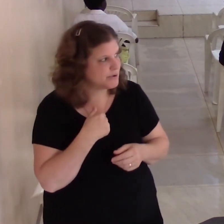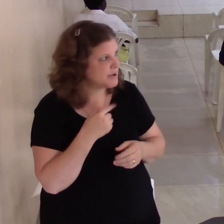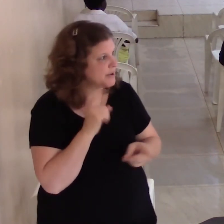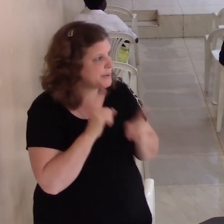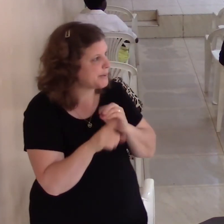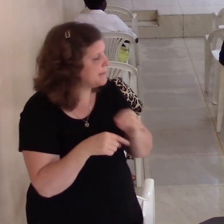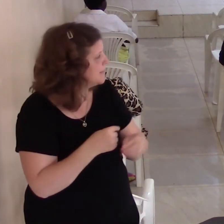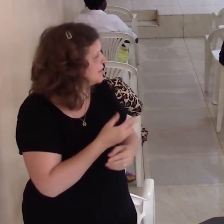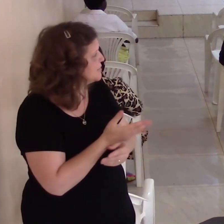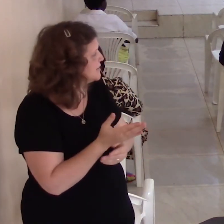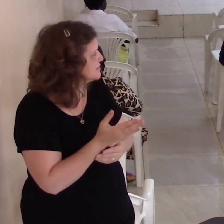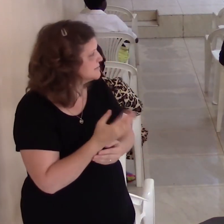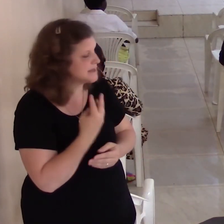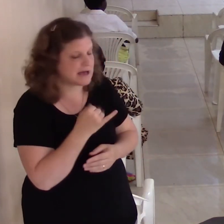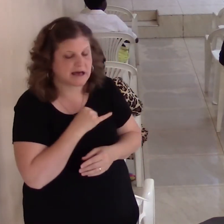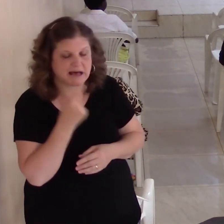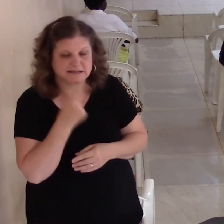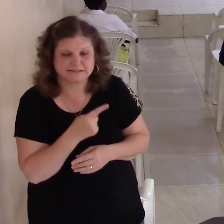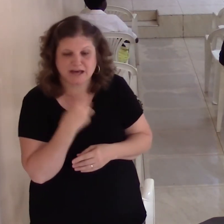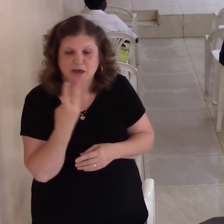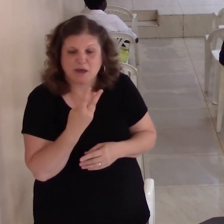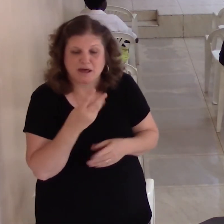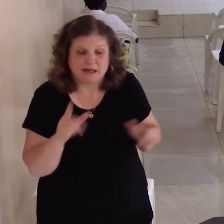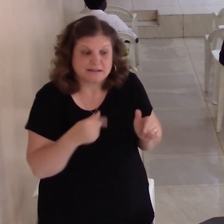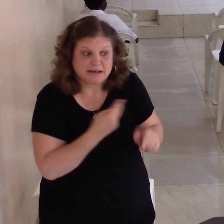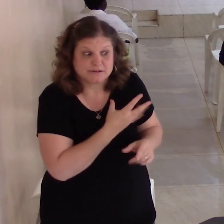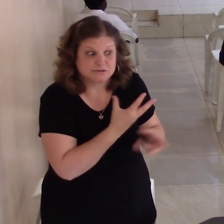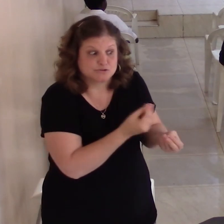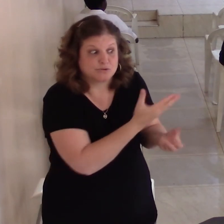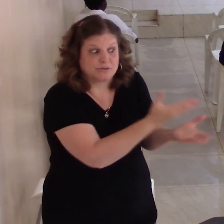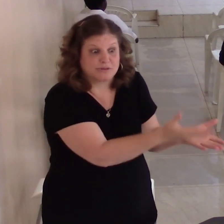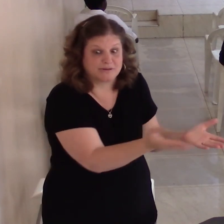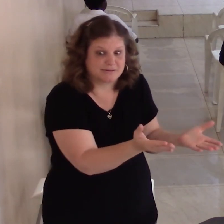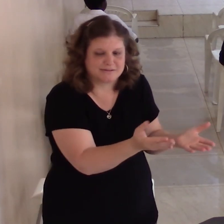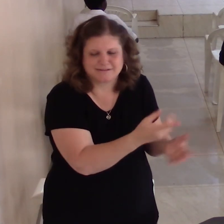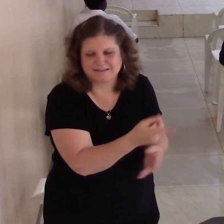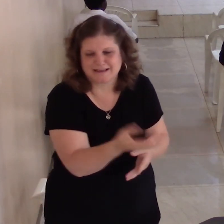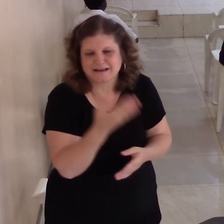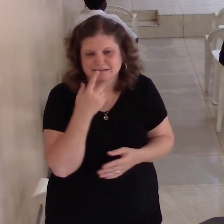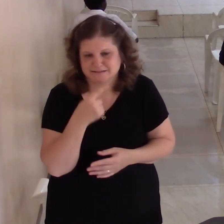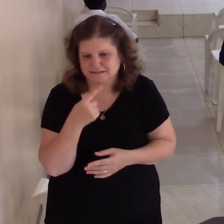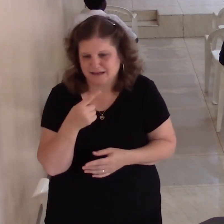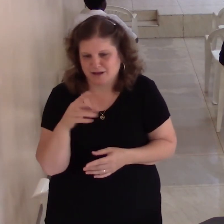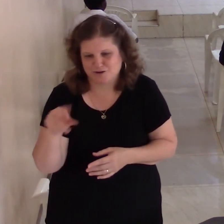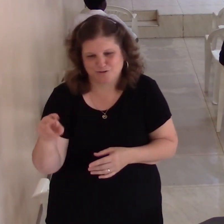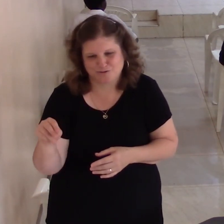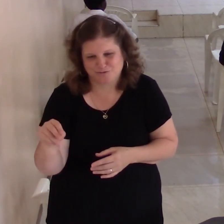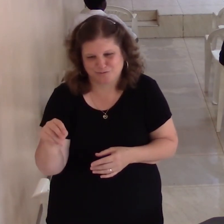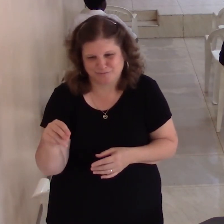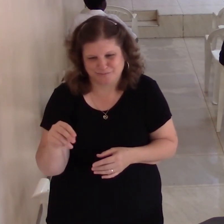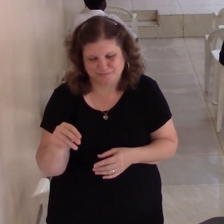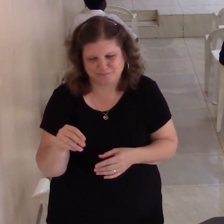there's sometimes one of them is let's do this and we're like no in the multitude of counselors there's